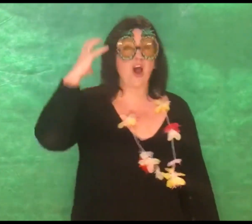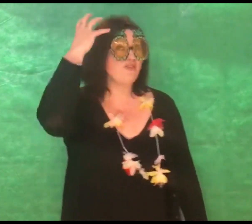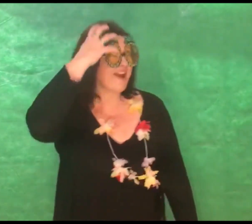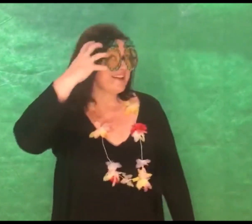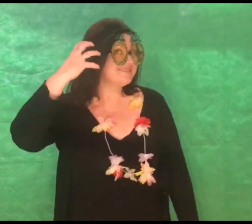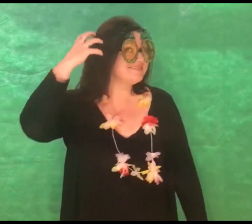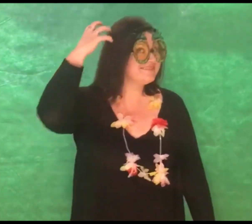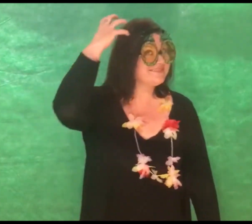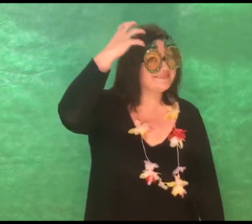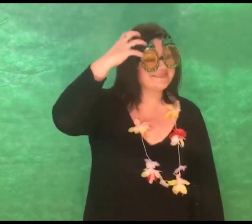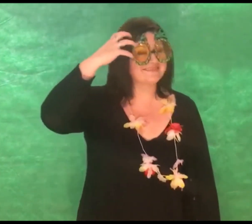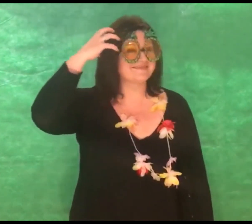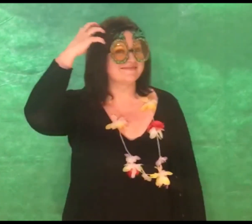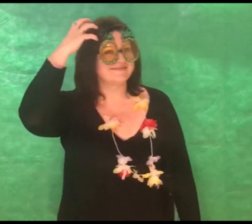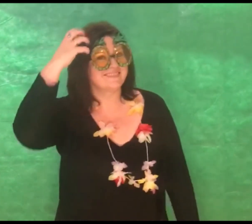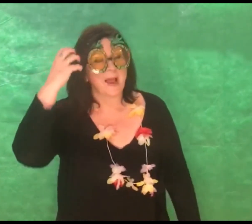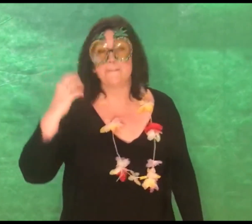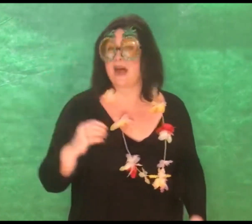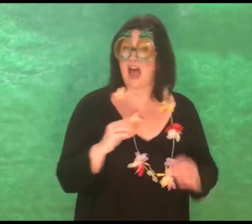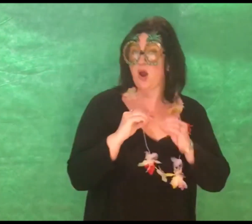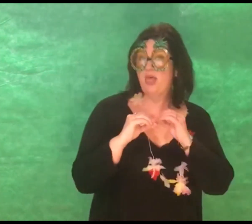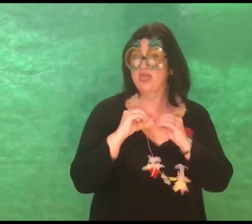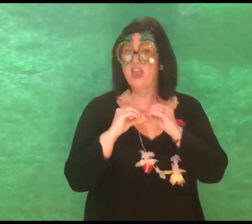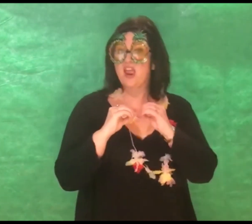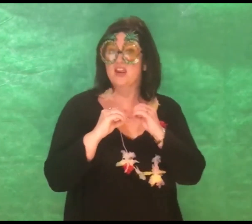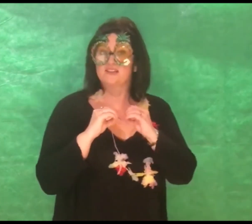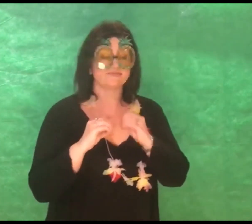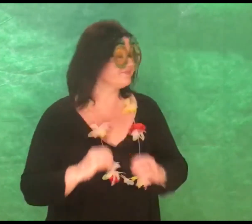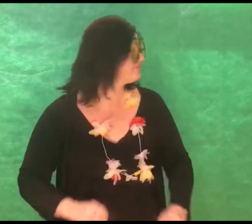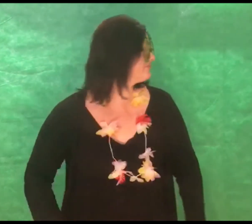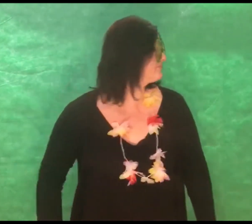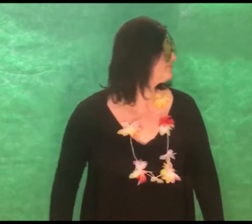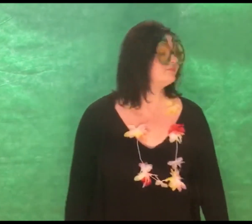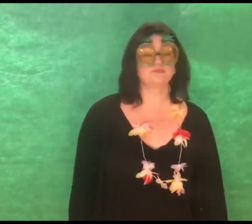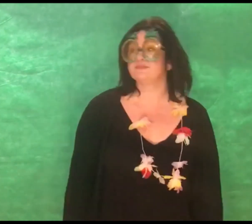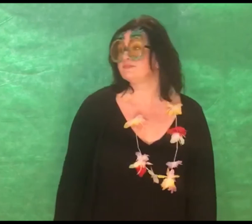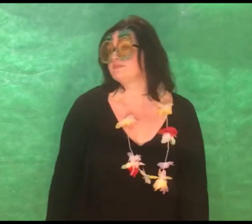Making I don't know how I think I'm going go